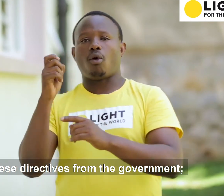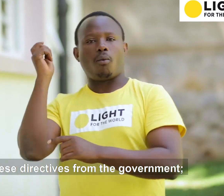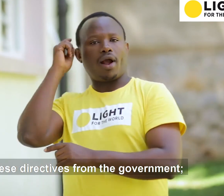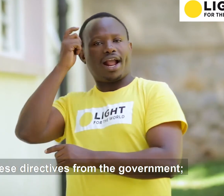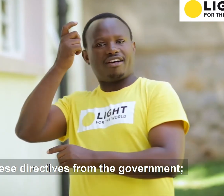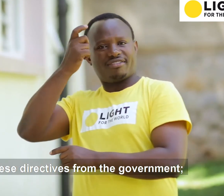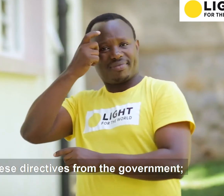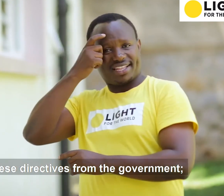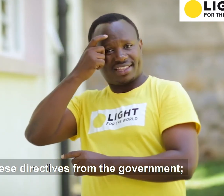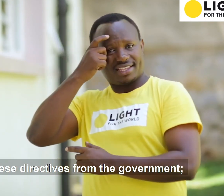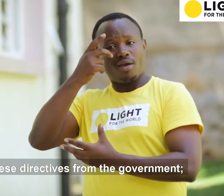the government. 15.